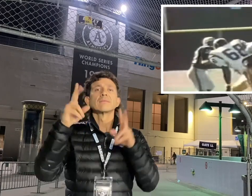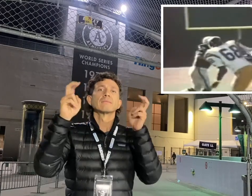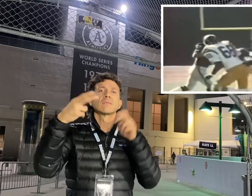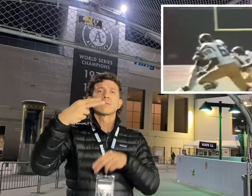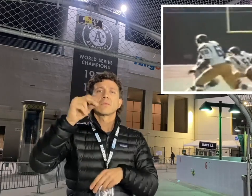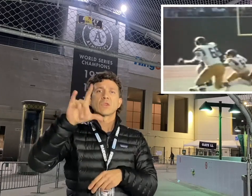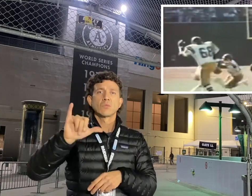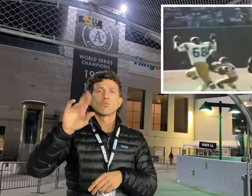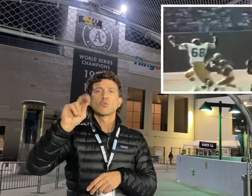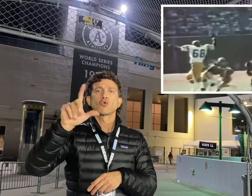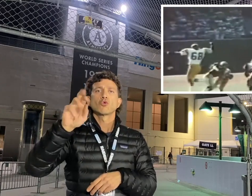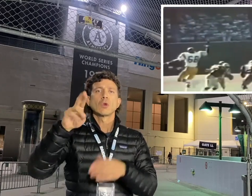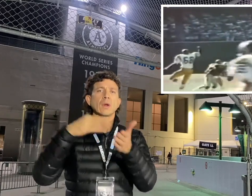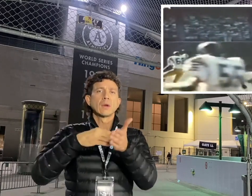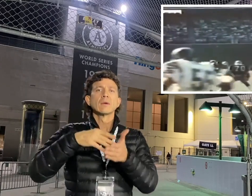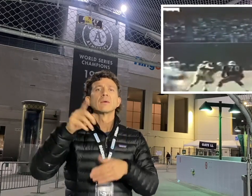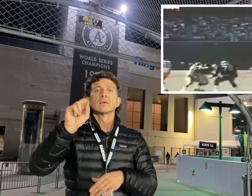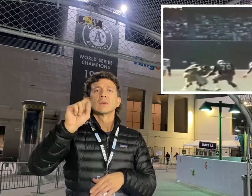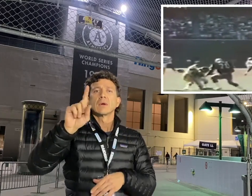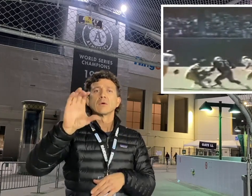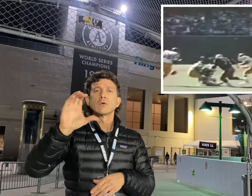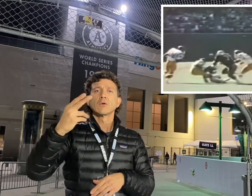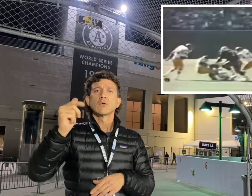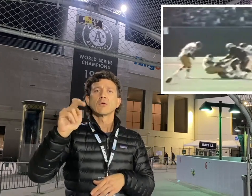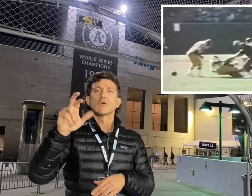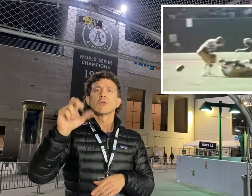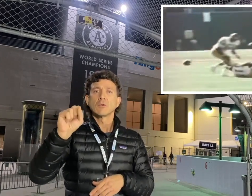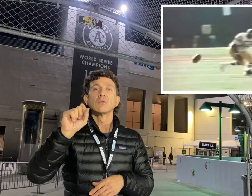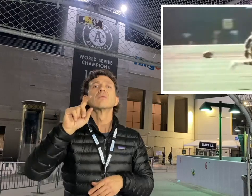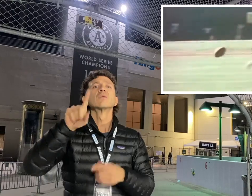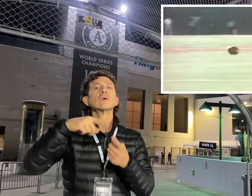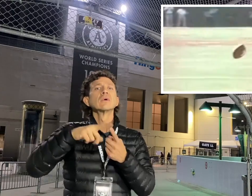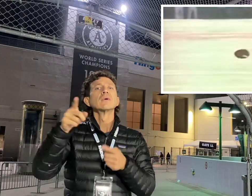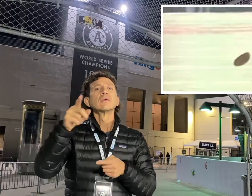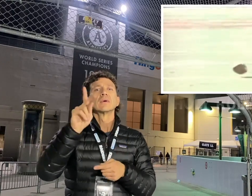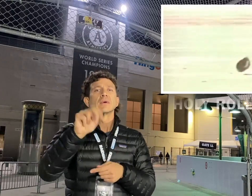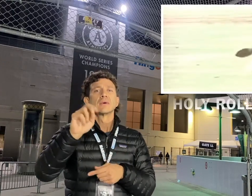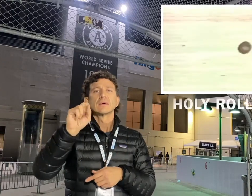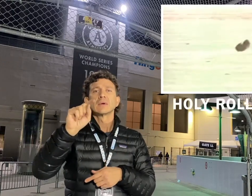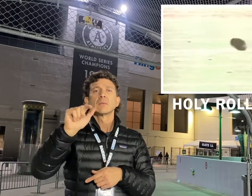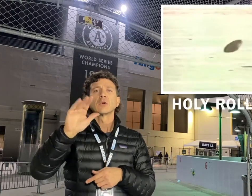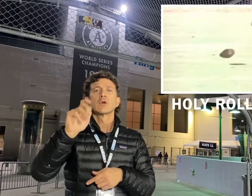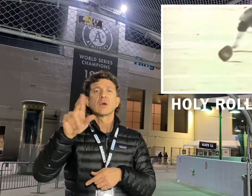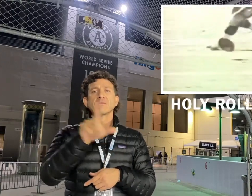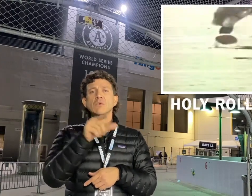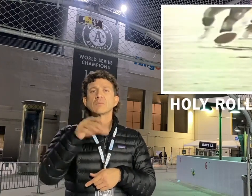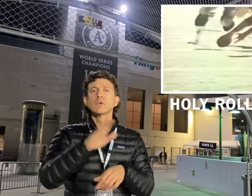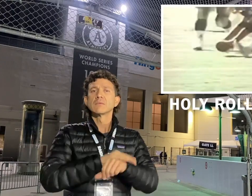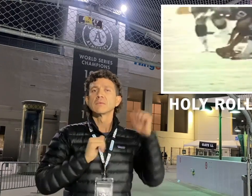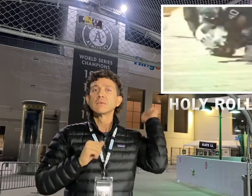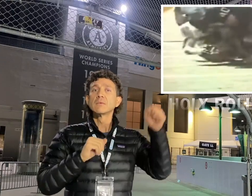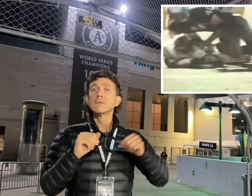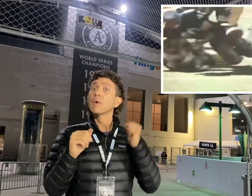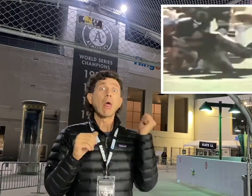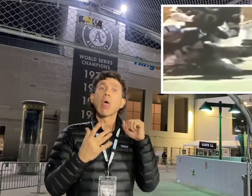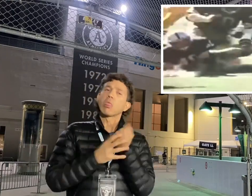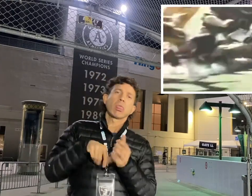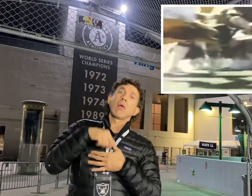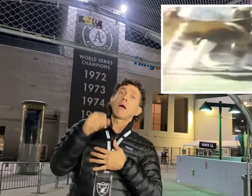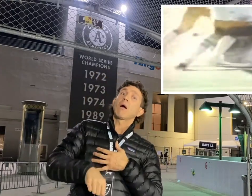Roller against the San Diego Chargers. Quarterback Ken Stabler fumbled the football